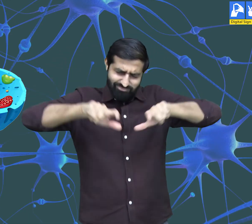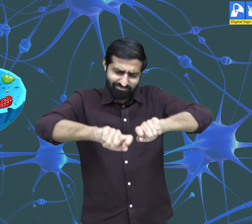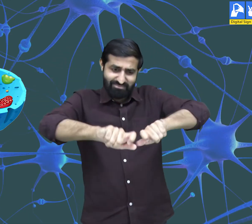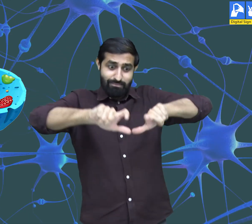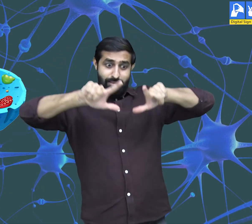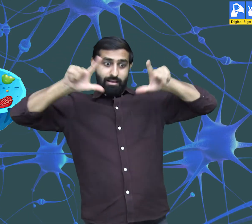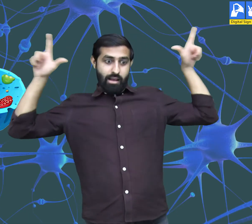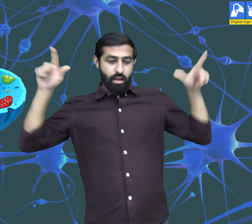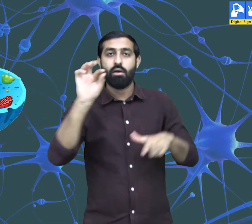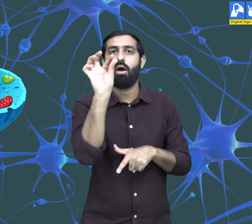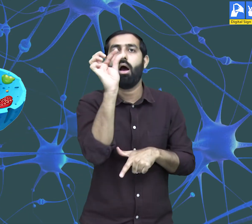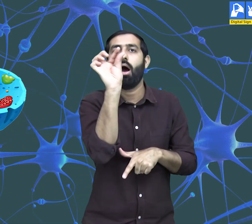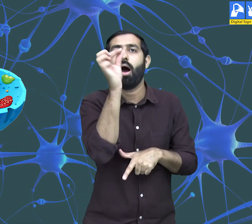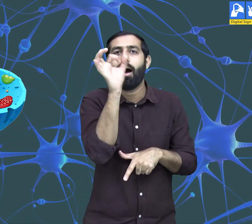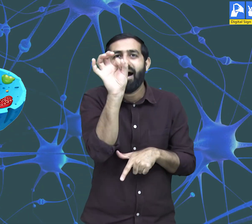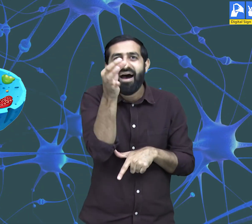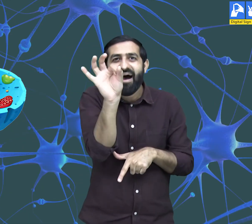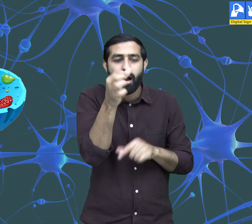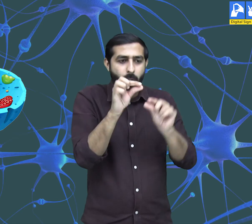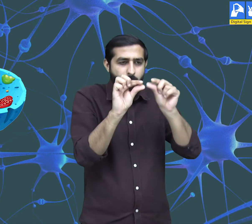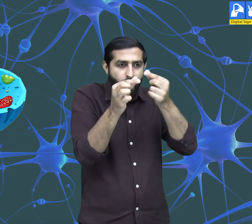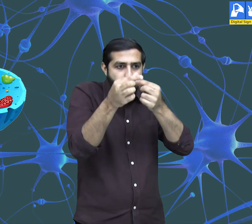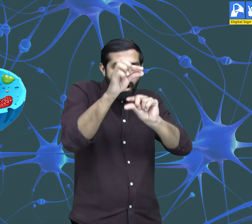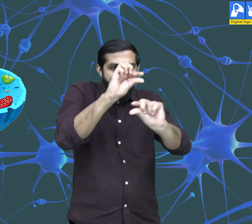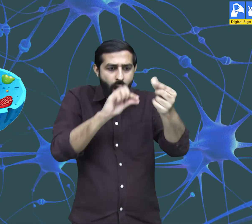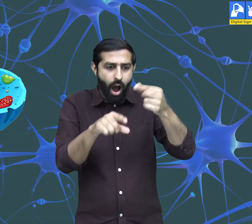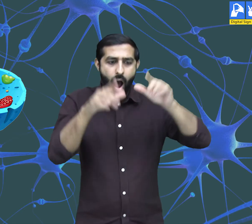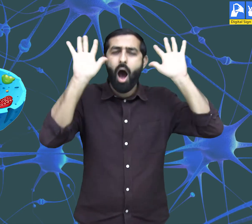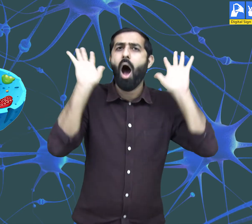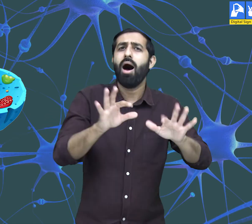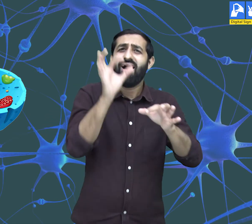a variety of cells each having a different job.